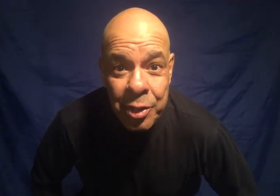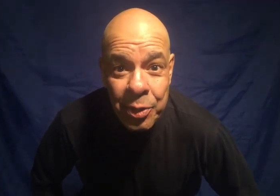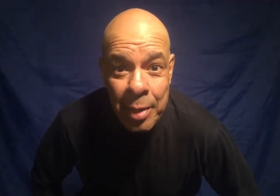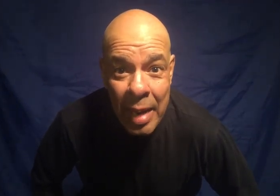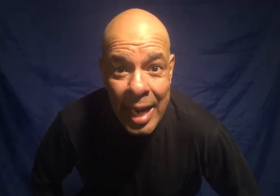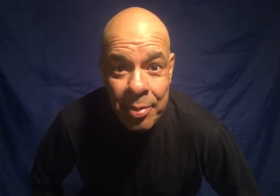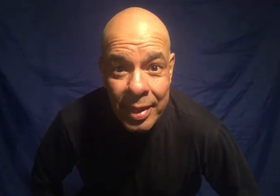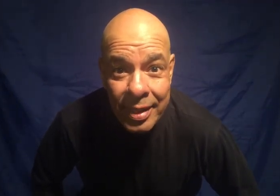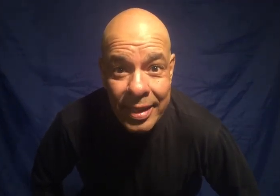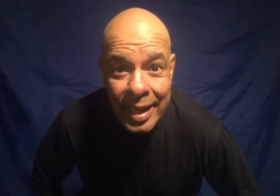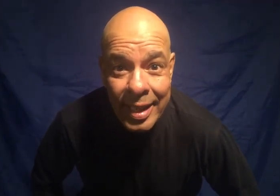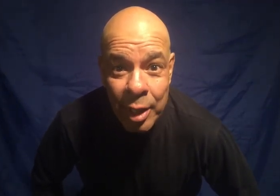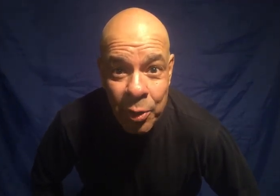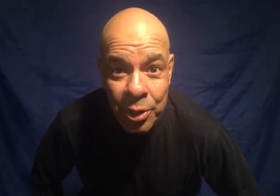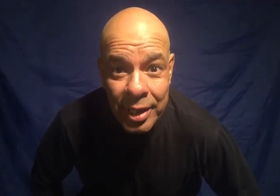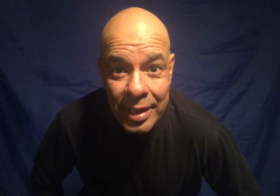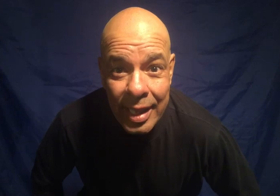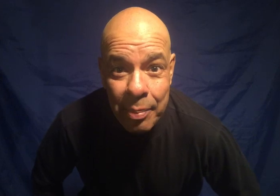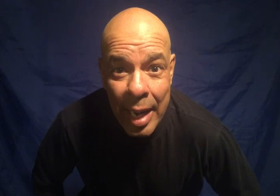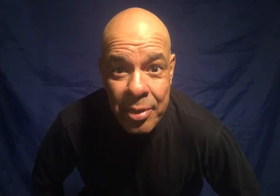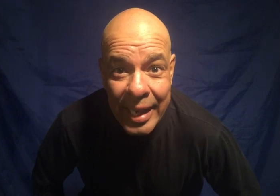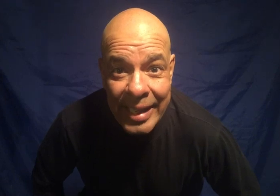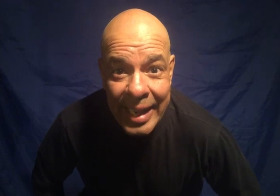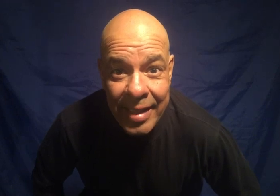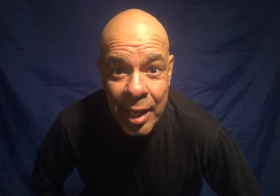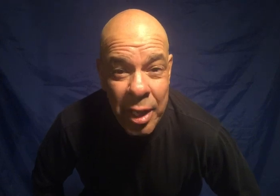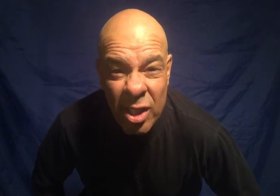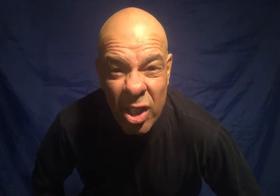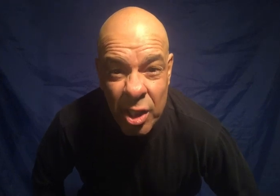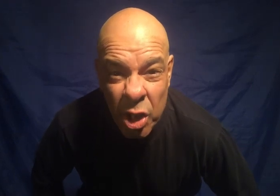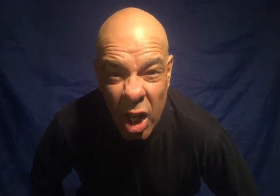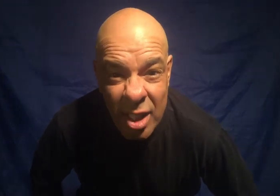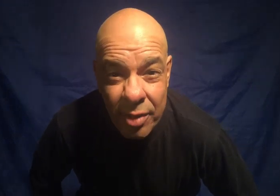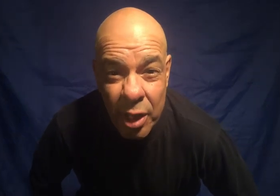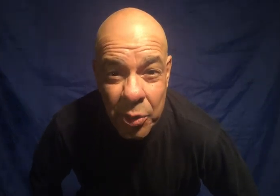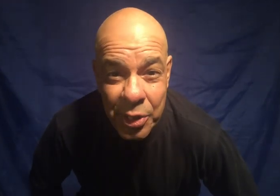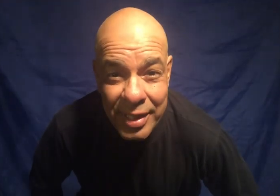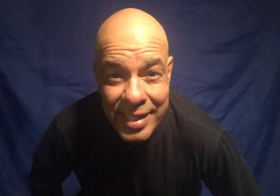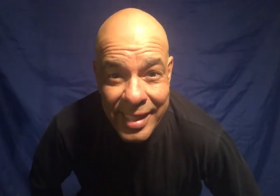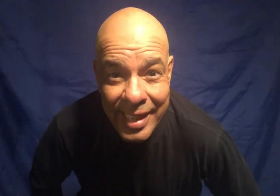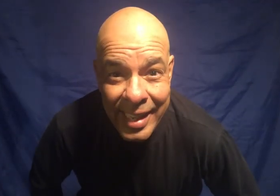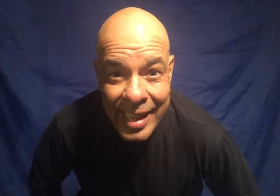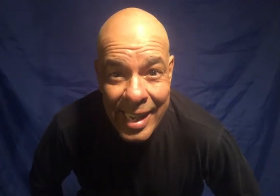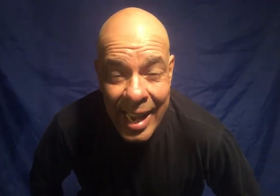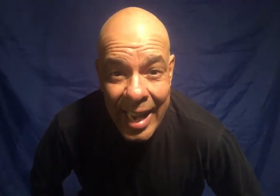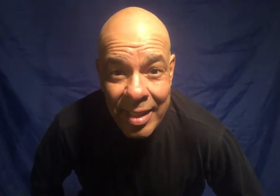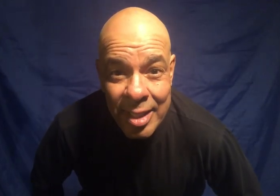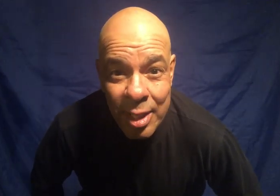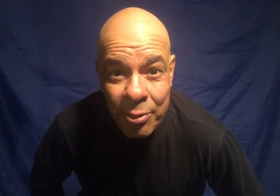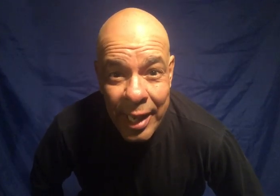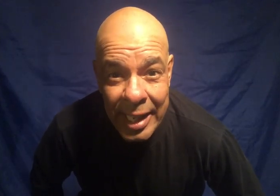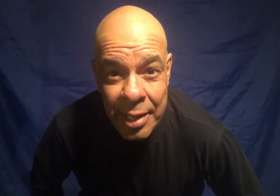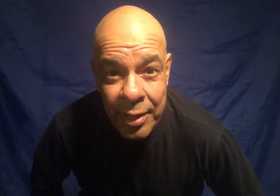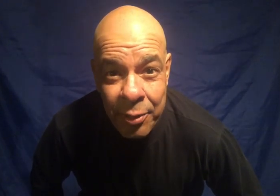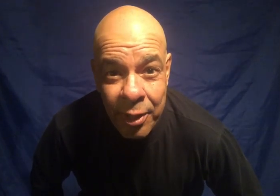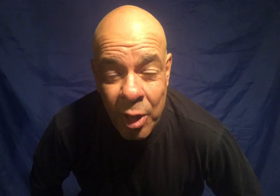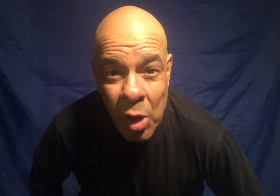you a mime illusion a mime technique that you can turn into lots of illusions and this is a fun activity for the whole